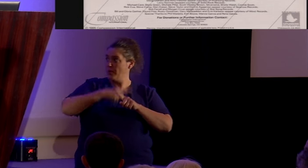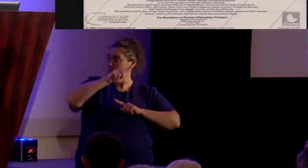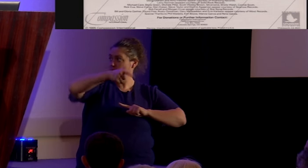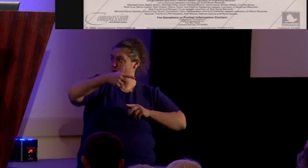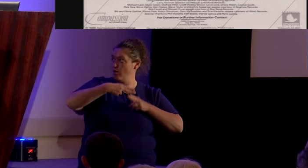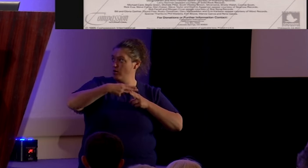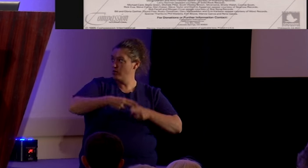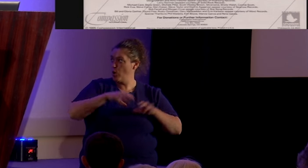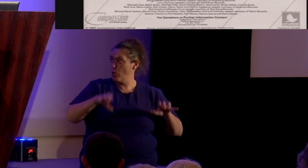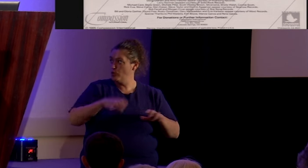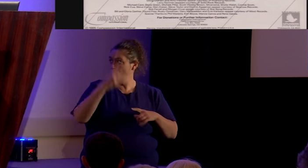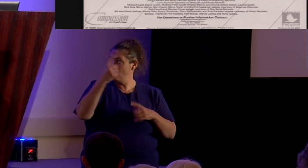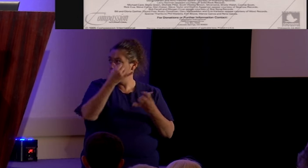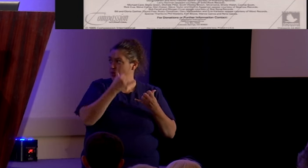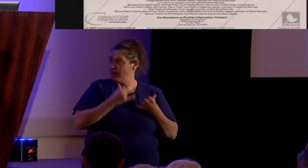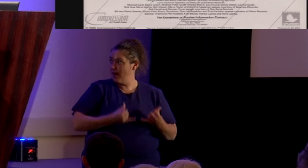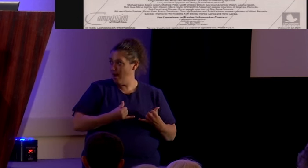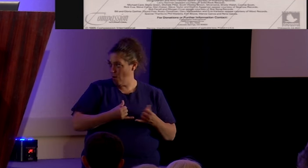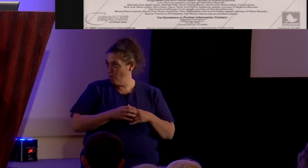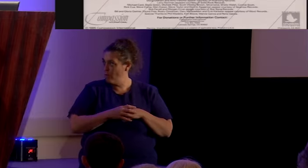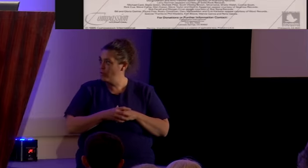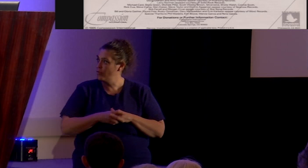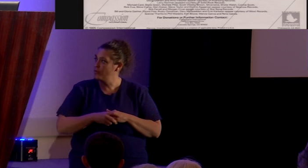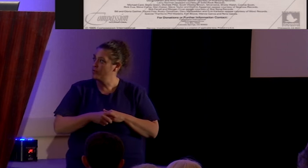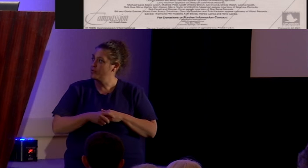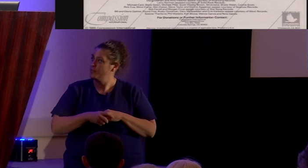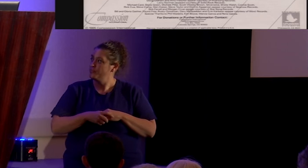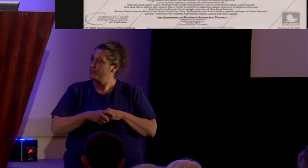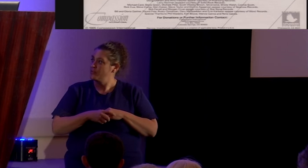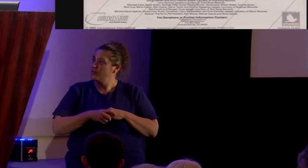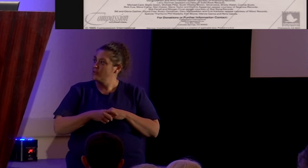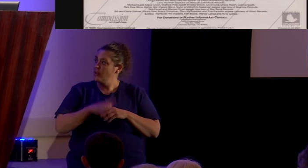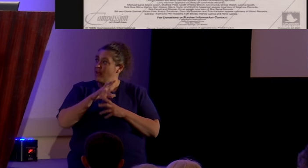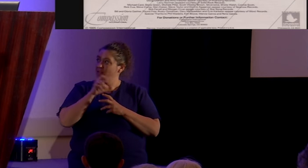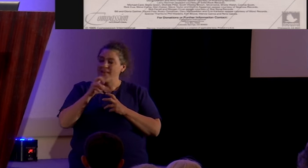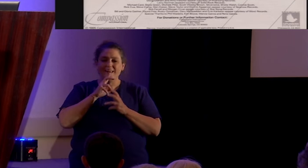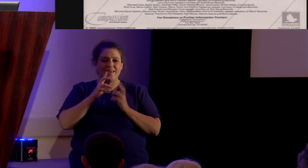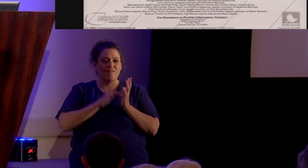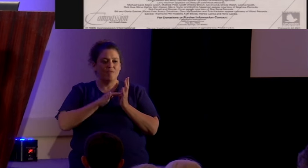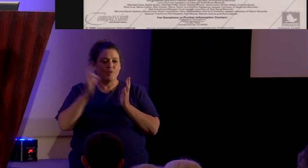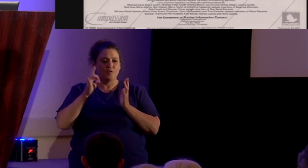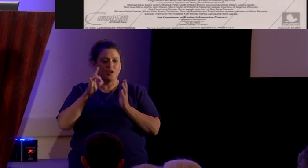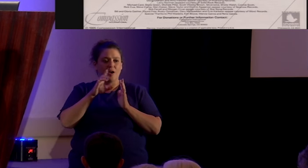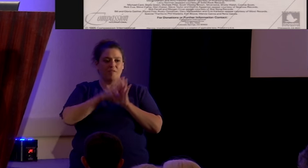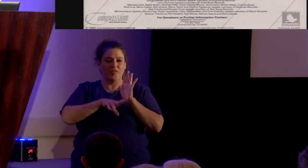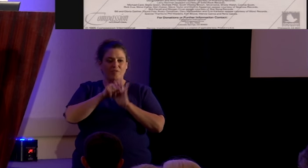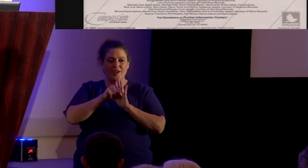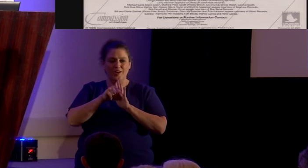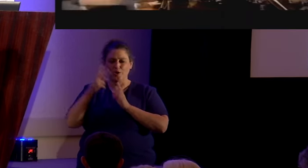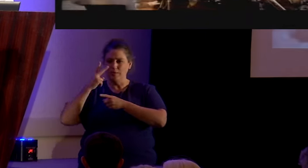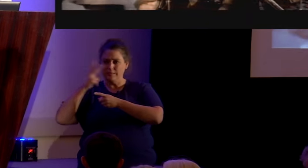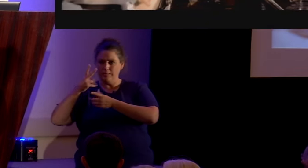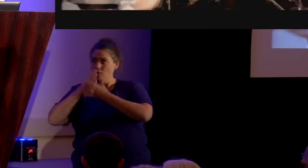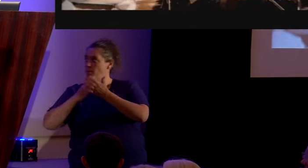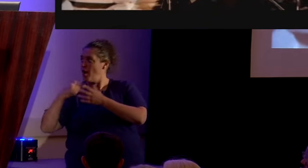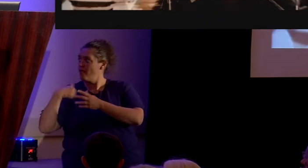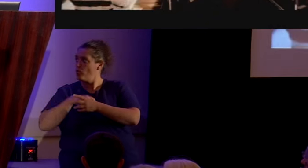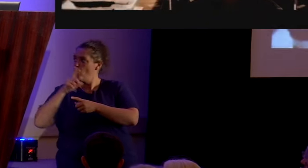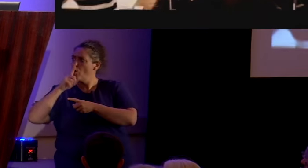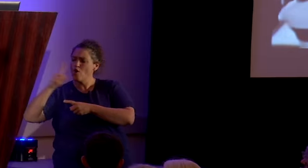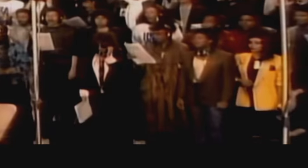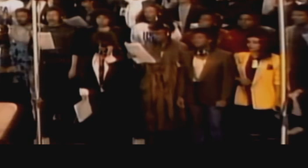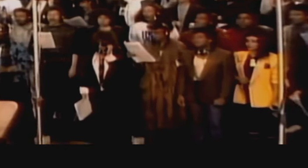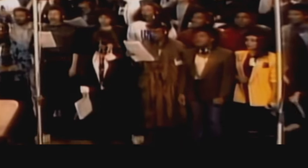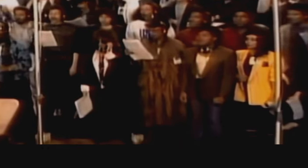Do Something Now. Now, they even ripped off the video. Here's a clip from We Are the World. We are